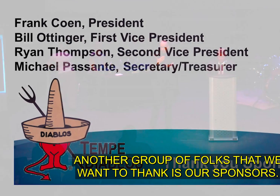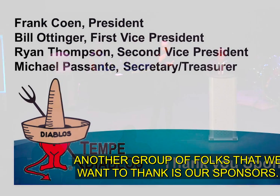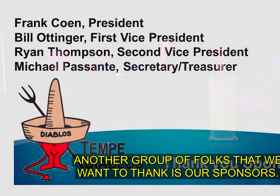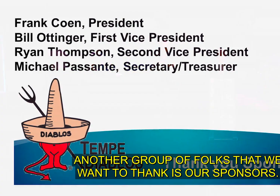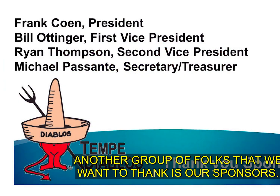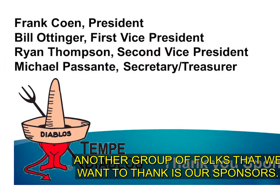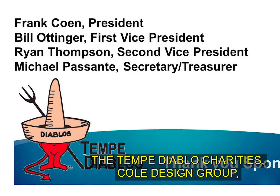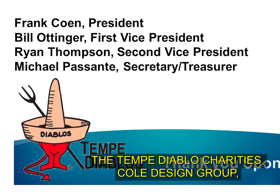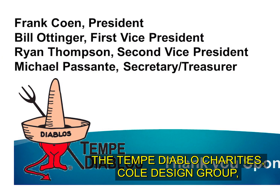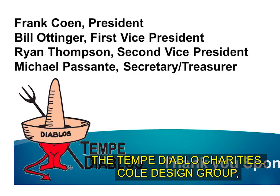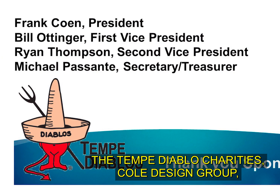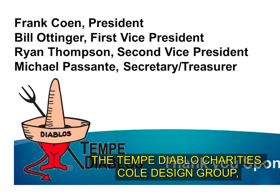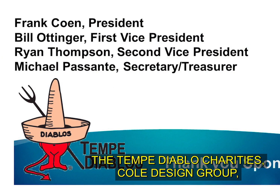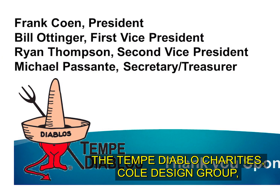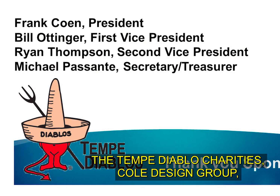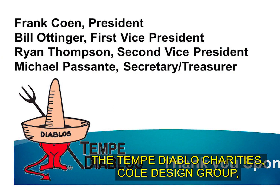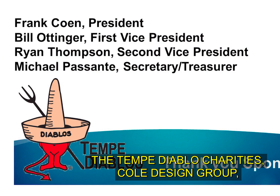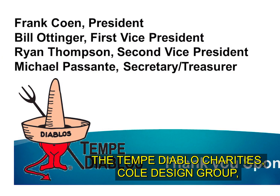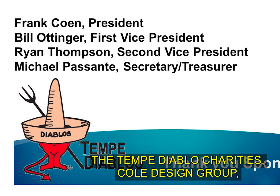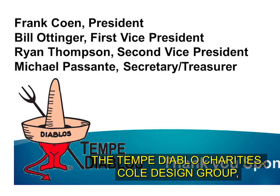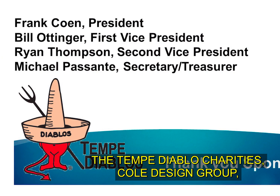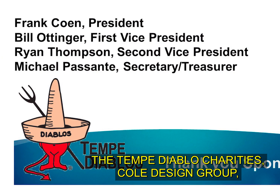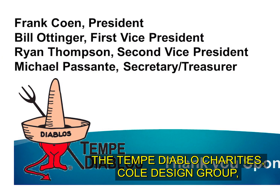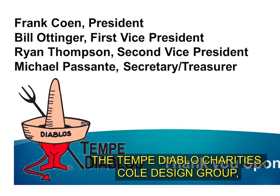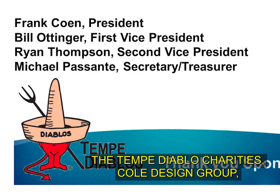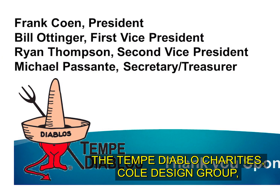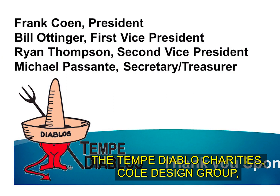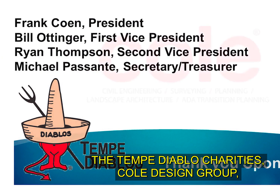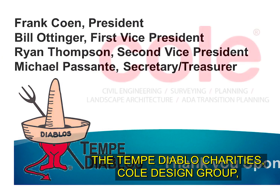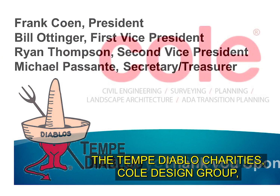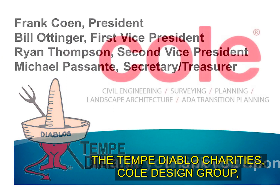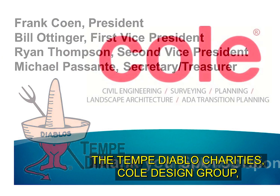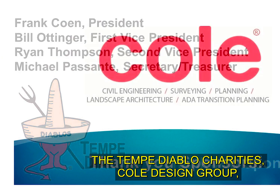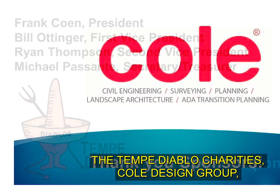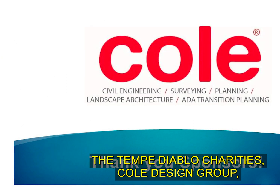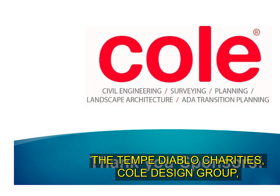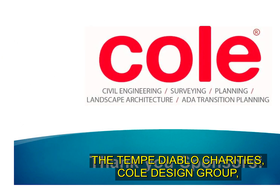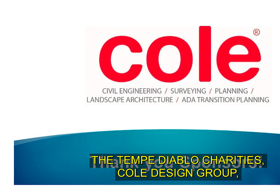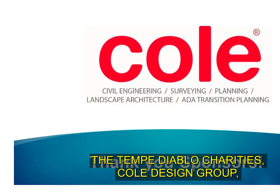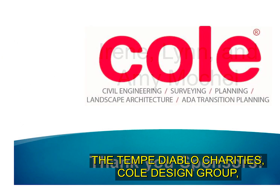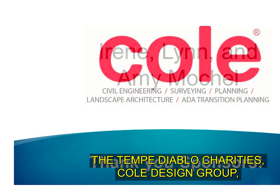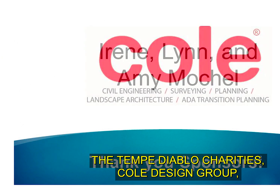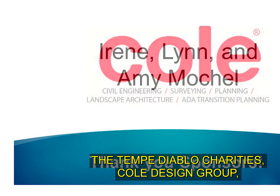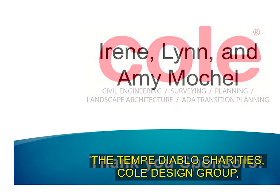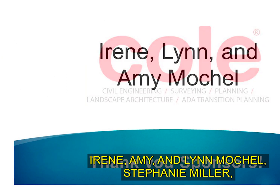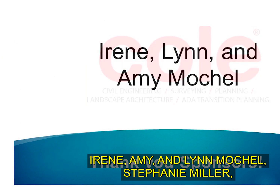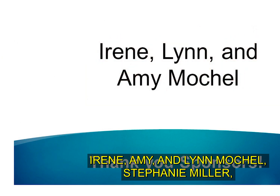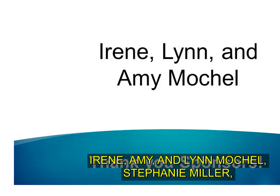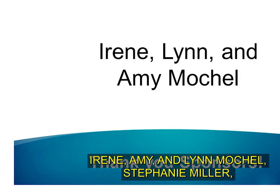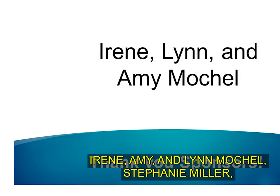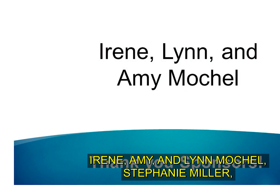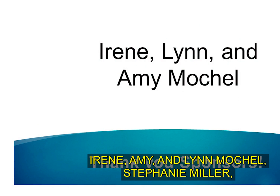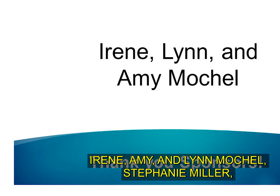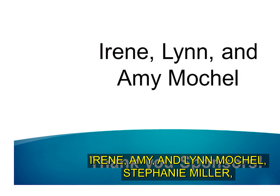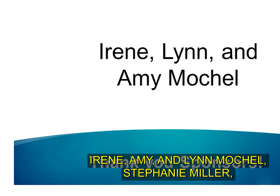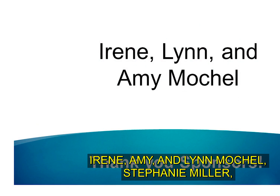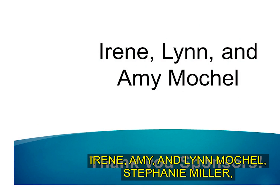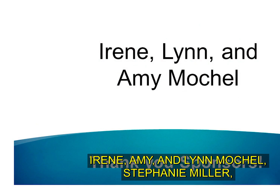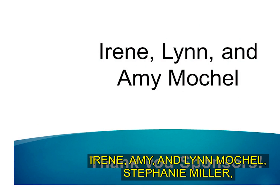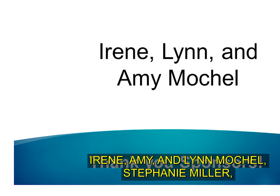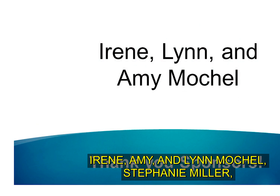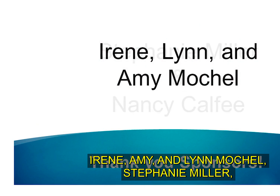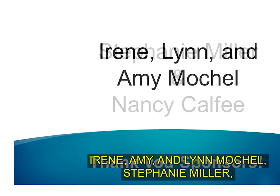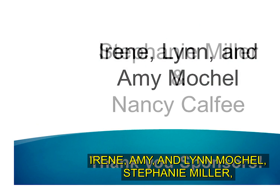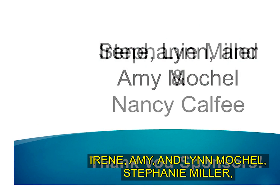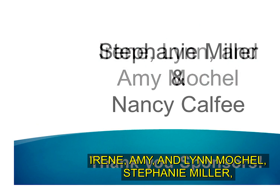the tempe diablo charities cole design group irene amy and